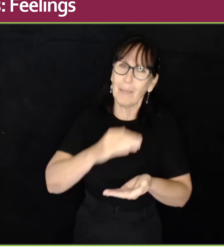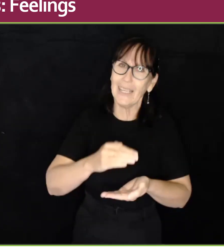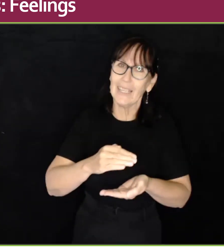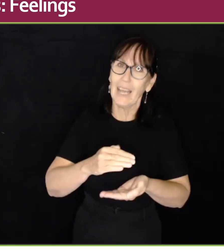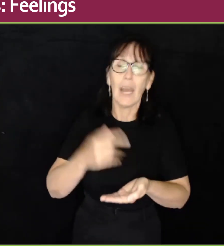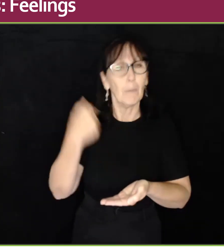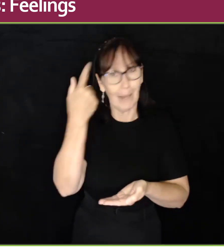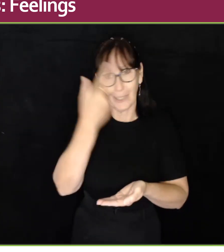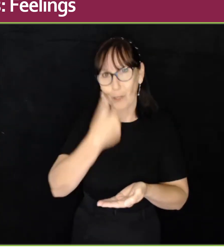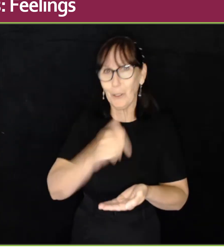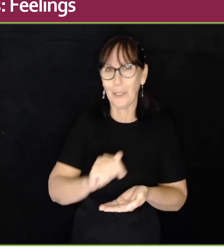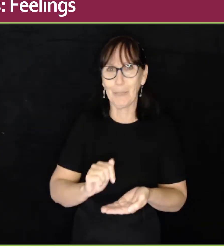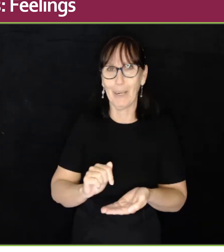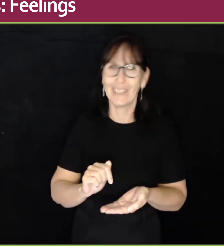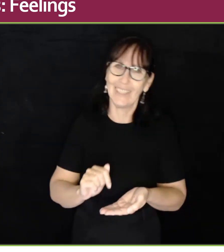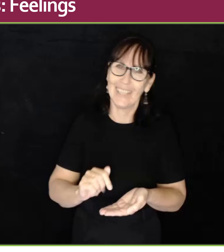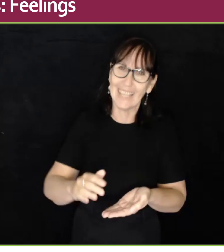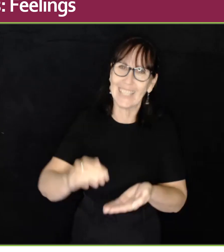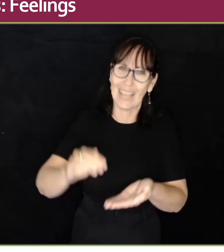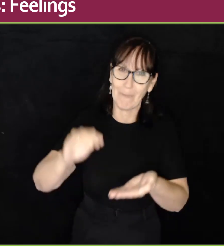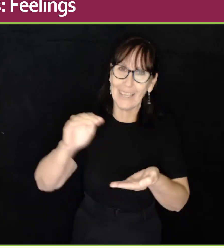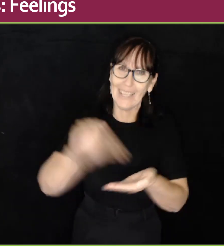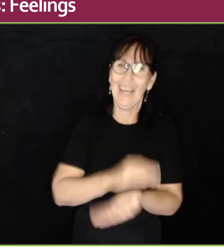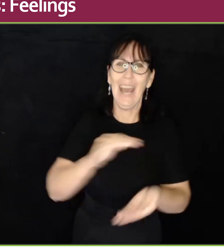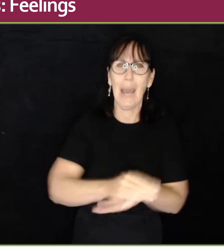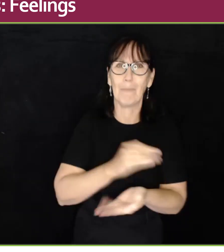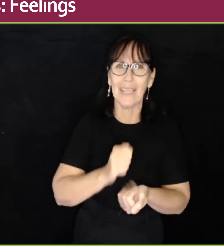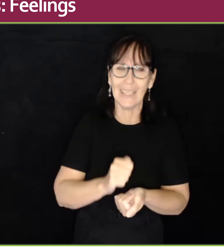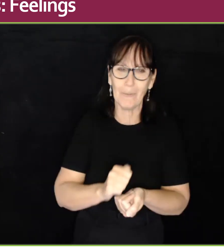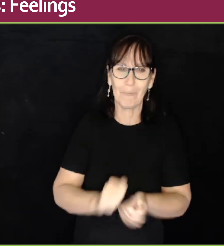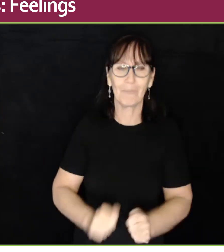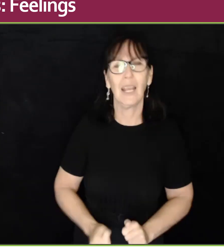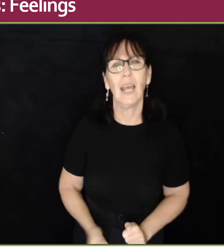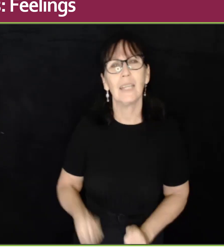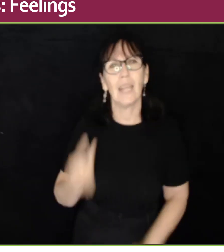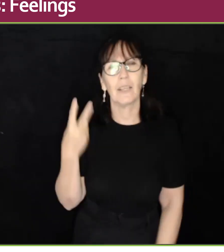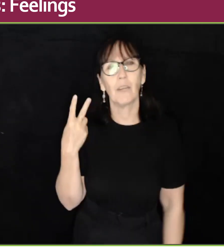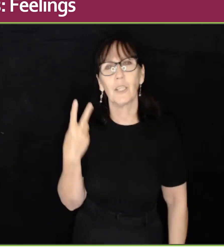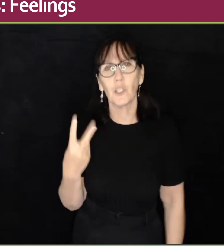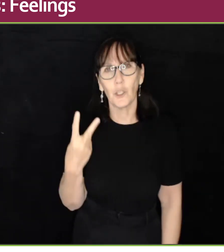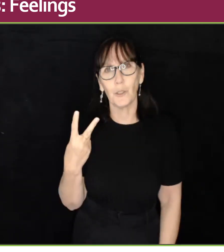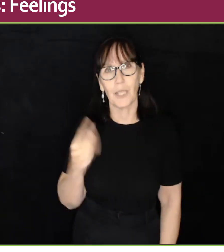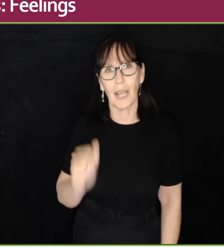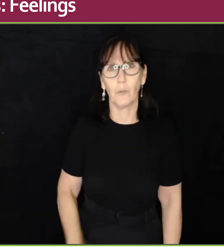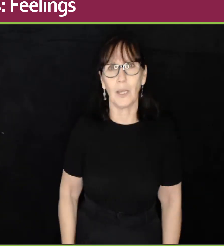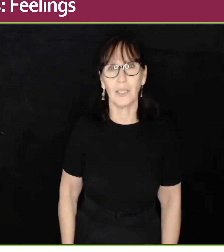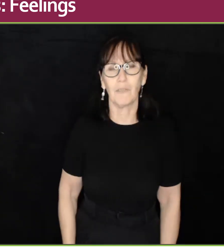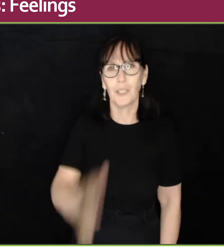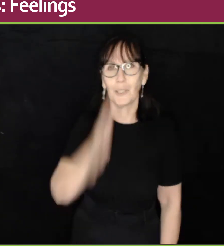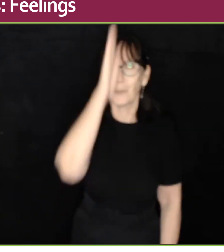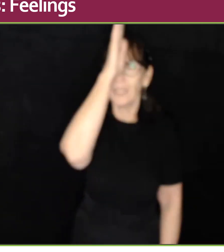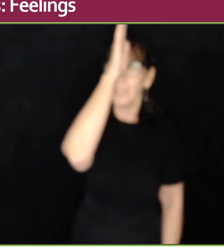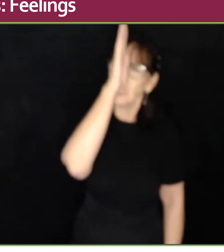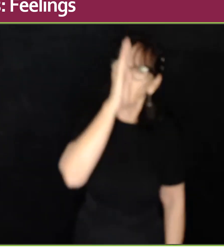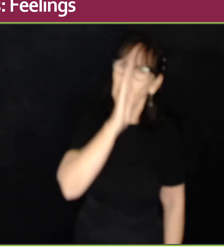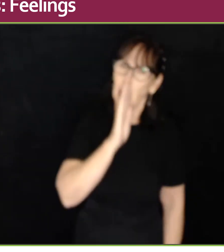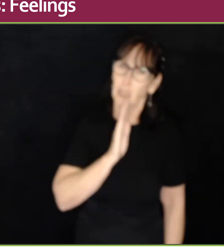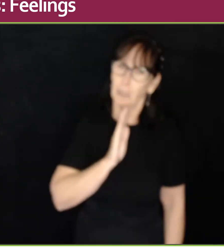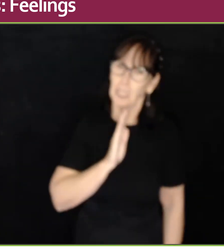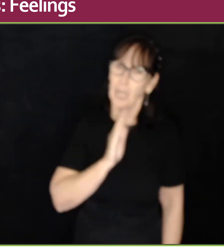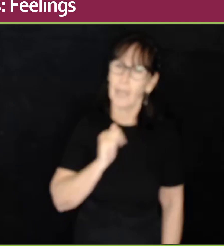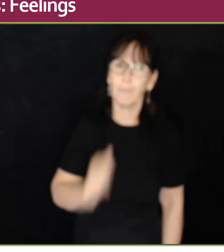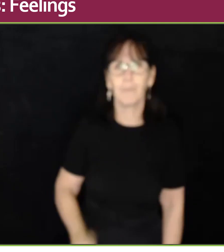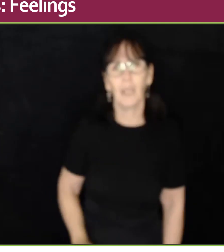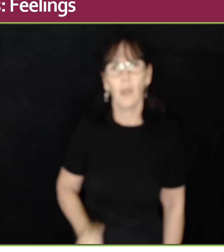Happy. Happy. Make sure your expression is happy. Happy. Now there are two sad ones. First one, sad